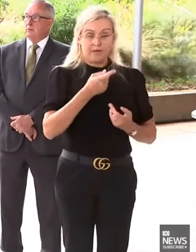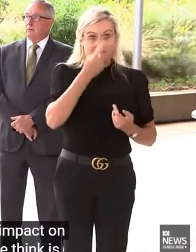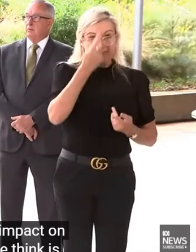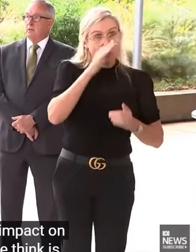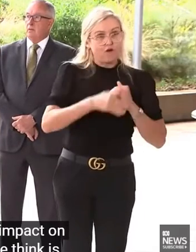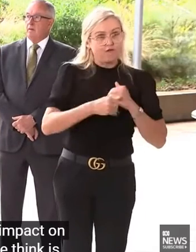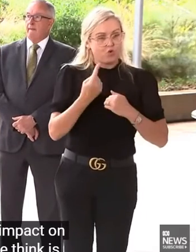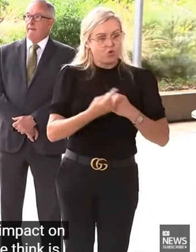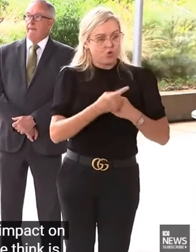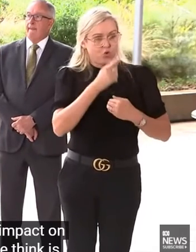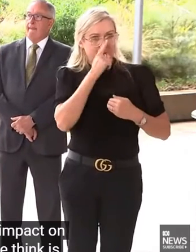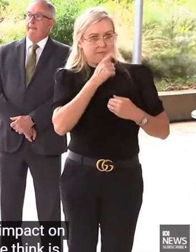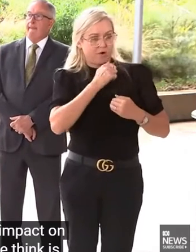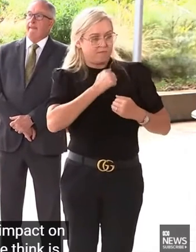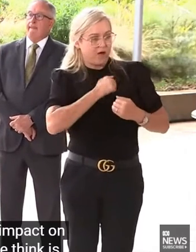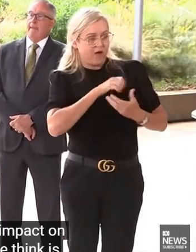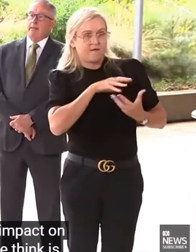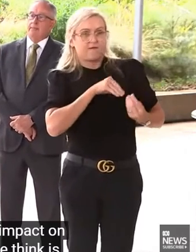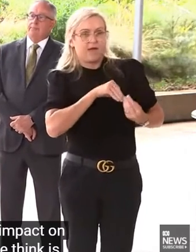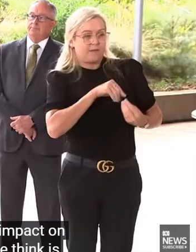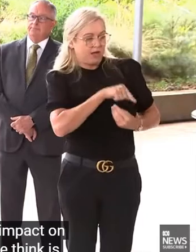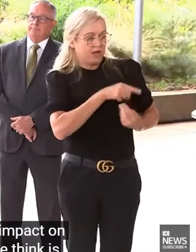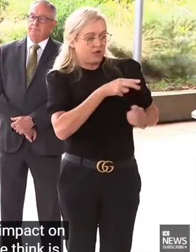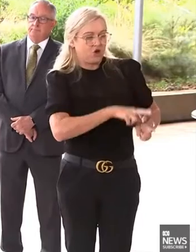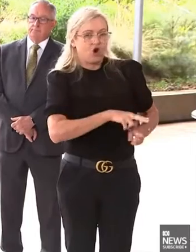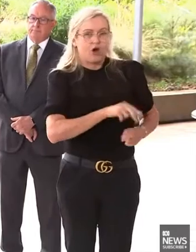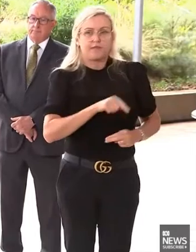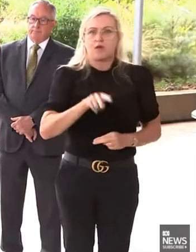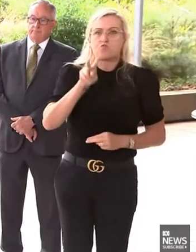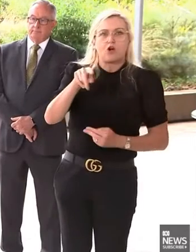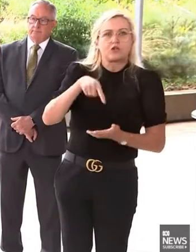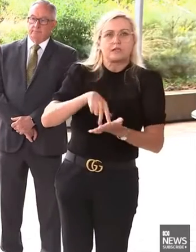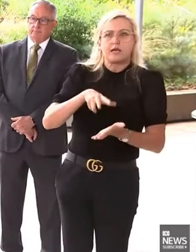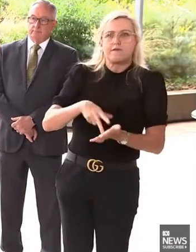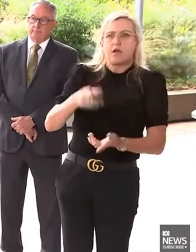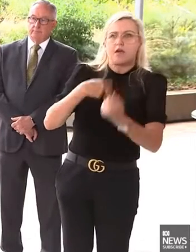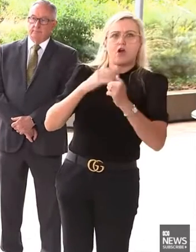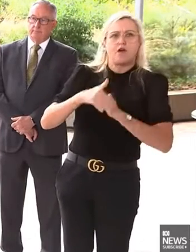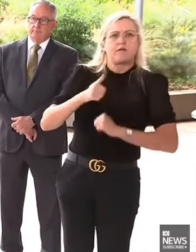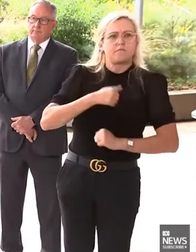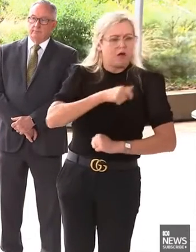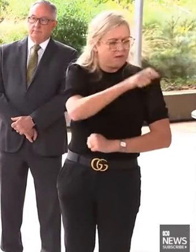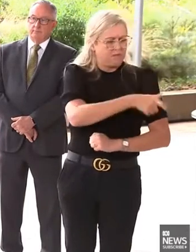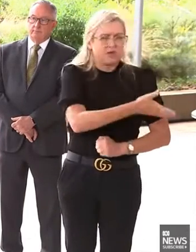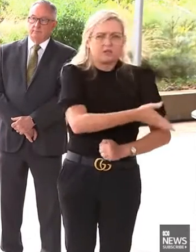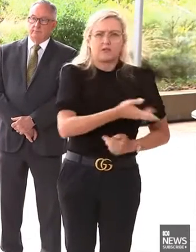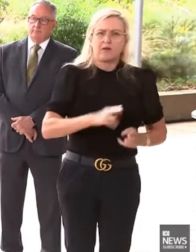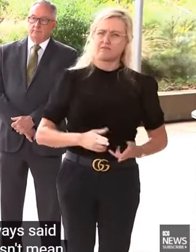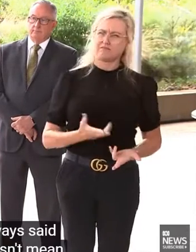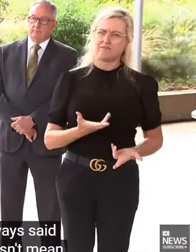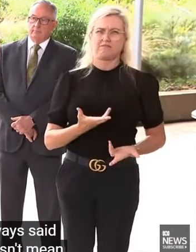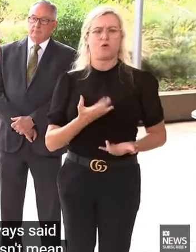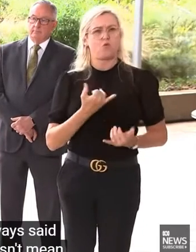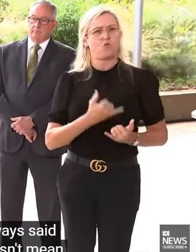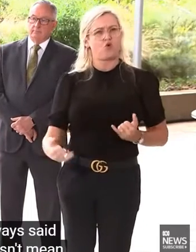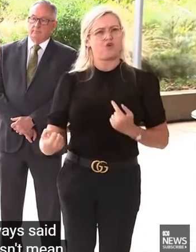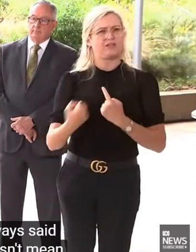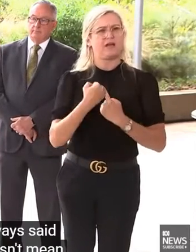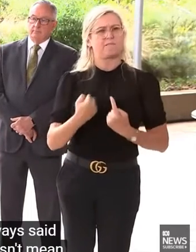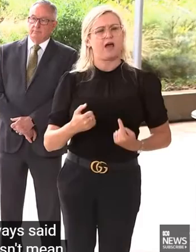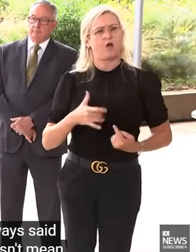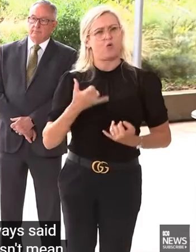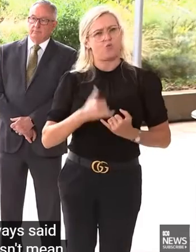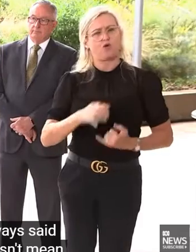more useful, and as I've always said, look, a day in data doesn't mean much, but what's important is if we want to give the community the messages,